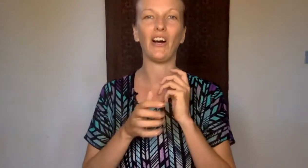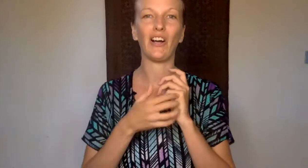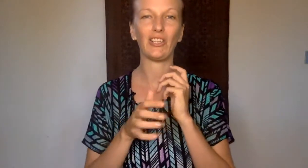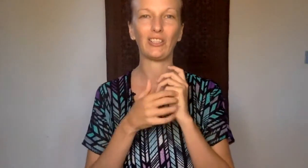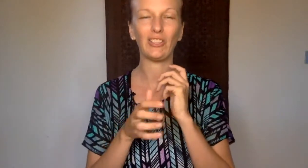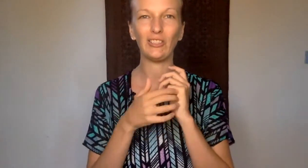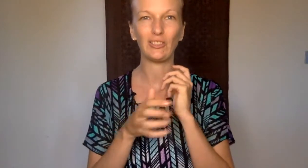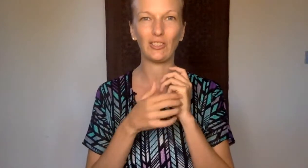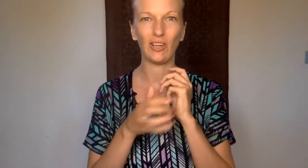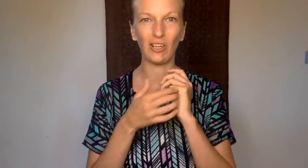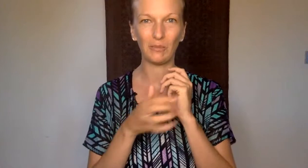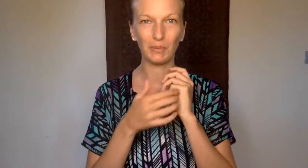Good job.